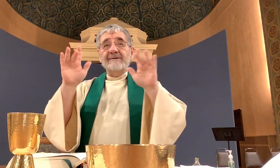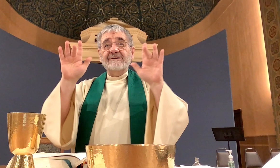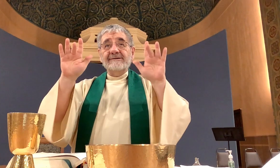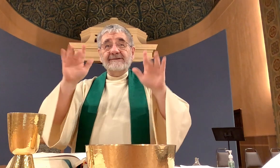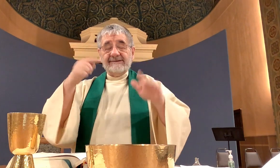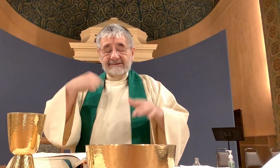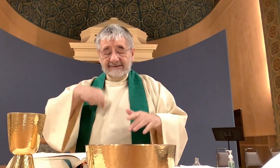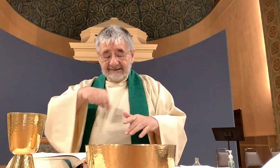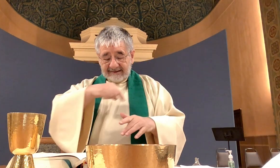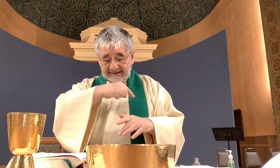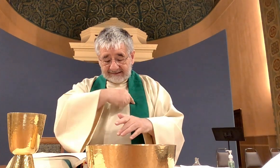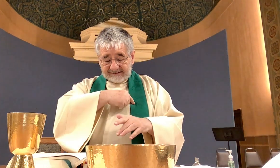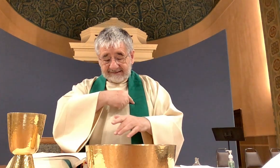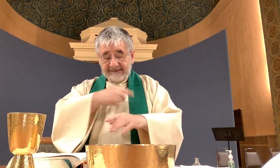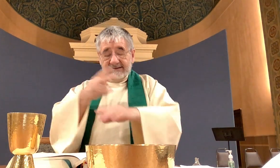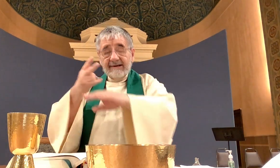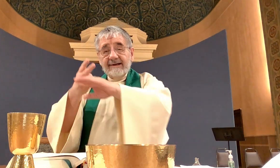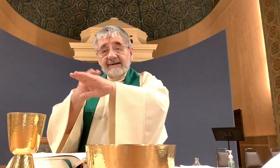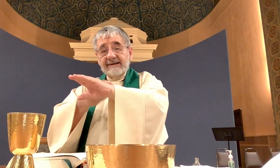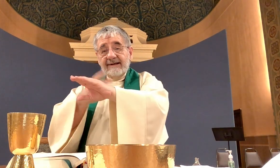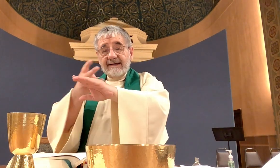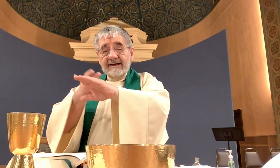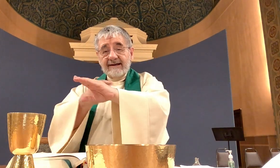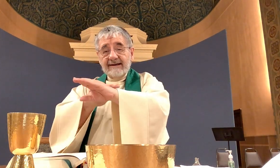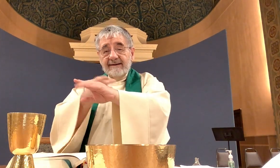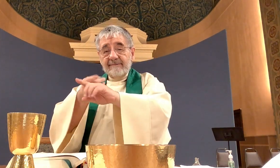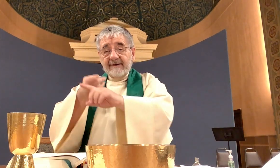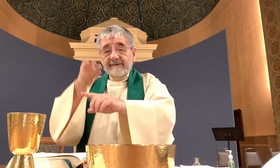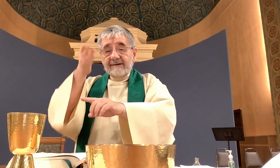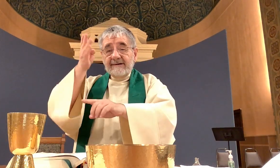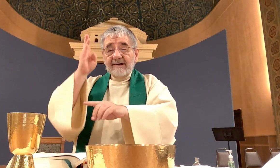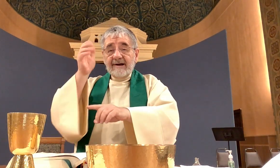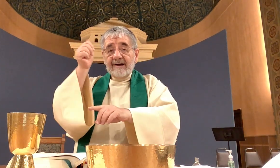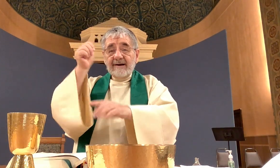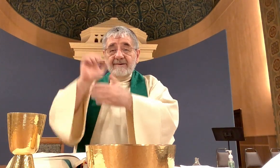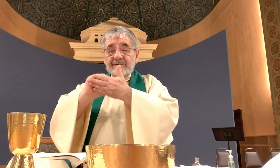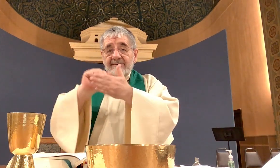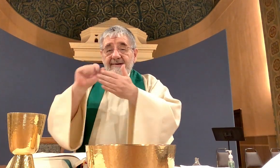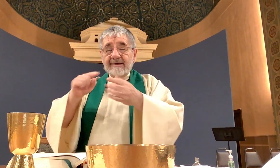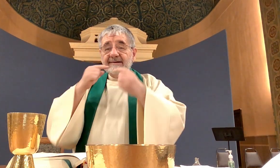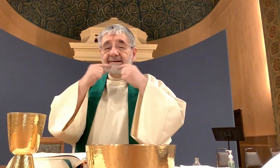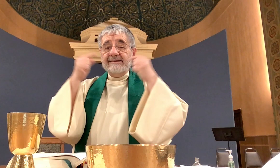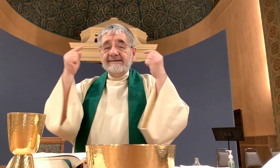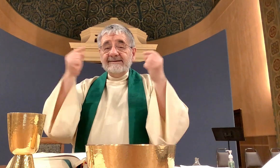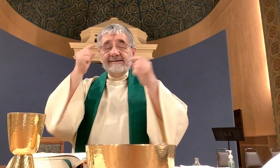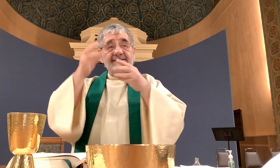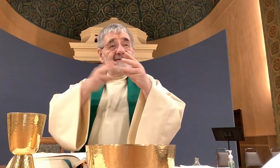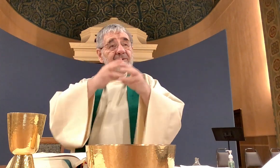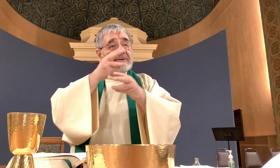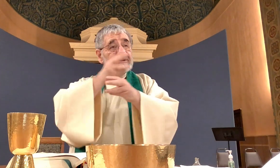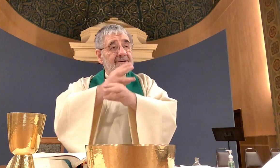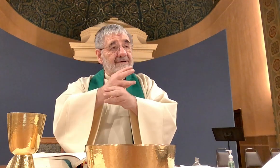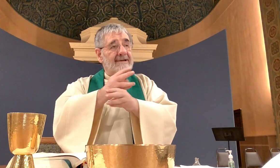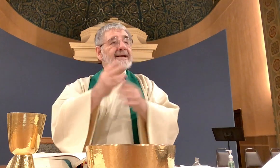lamb of god you take away the sins of the world have mercy on us